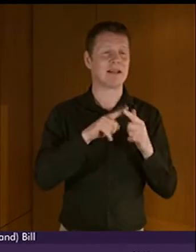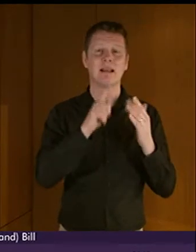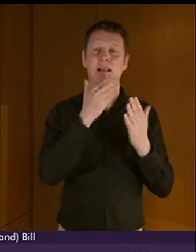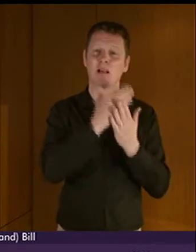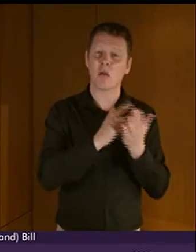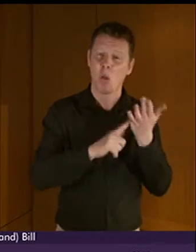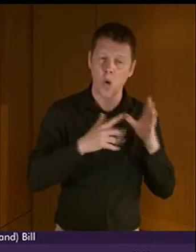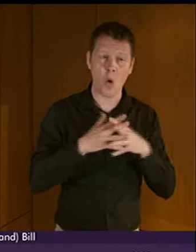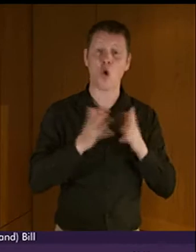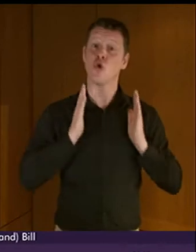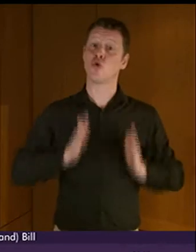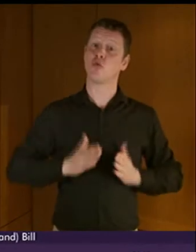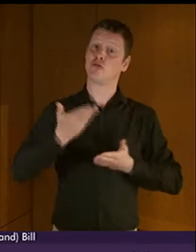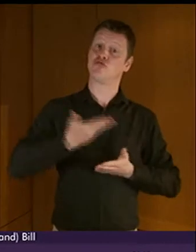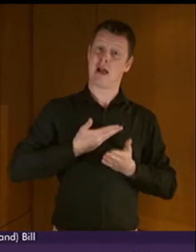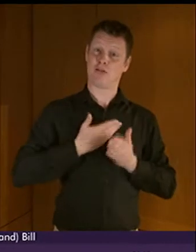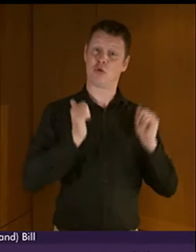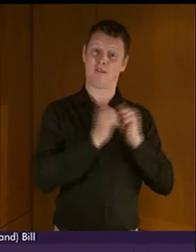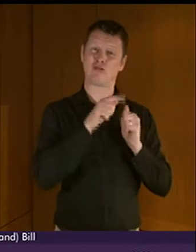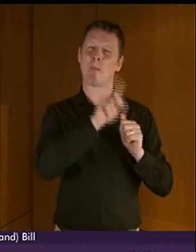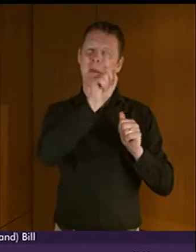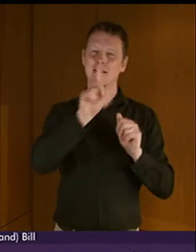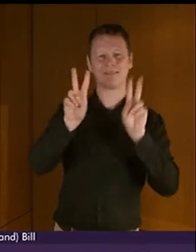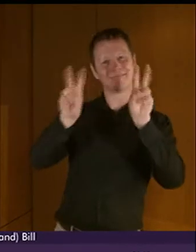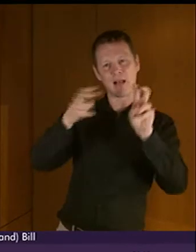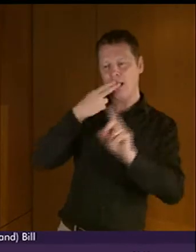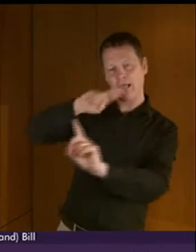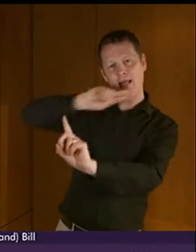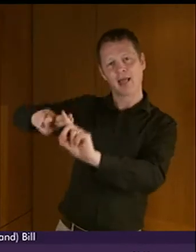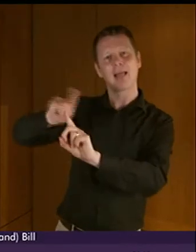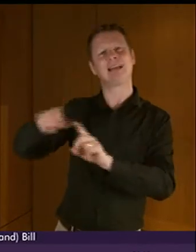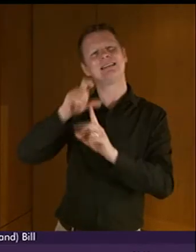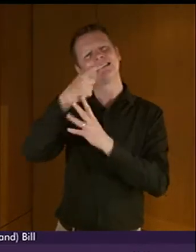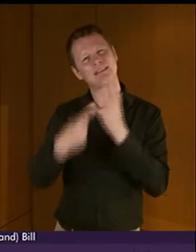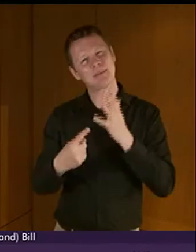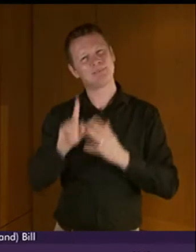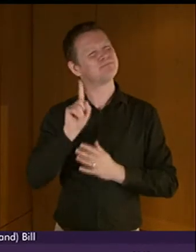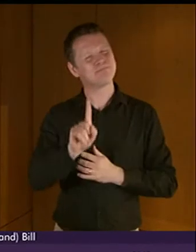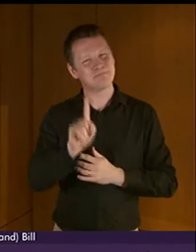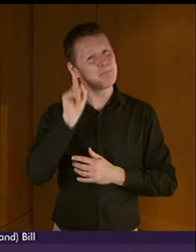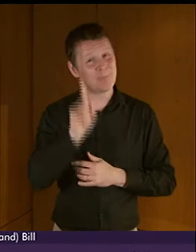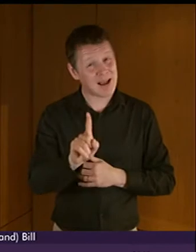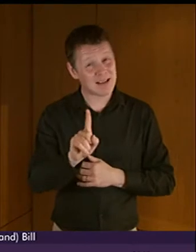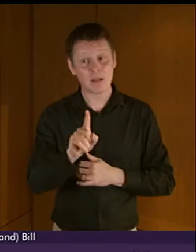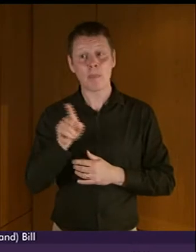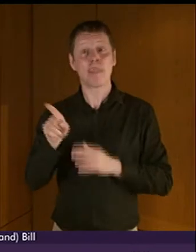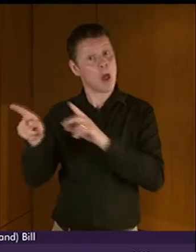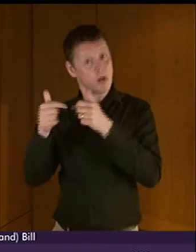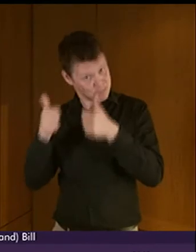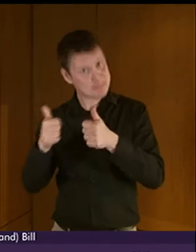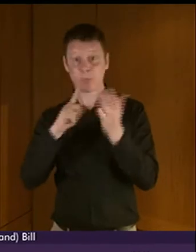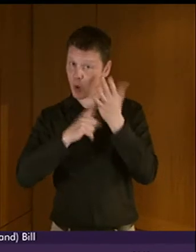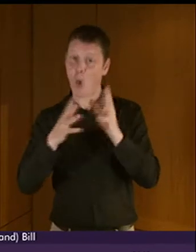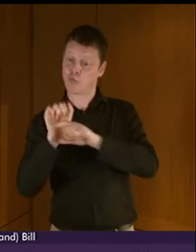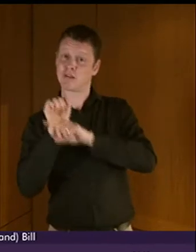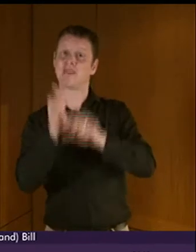which define them as having disabilities. But the evidence suggests that despite these legal protections, their needs